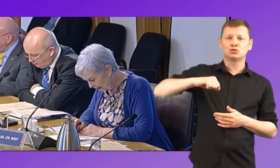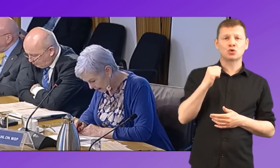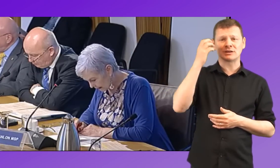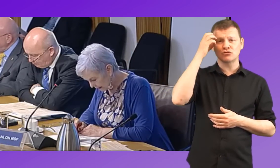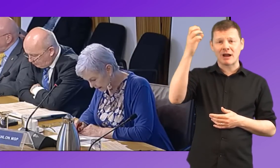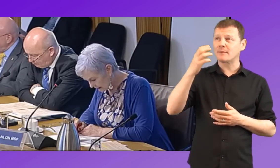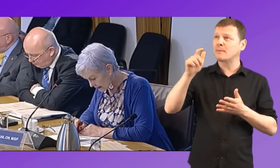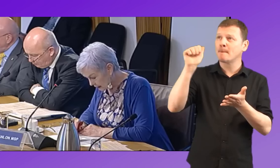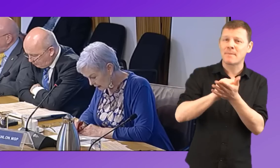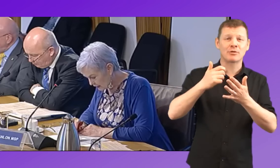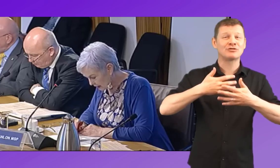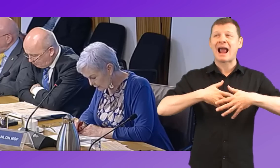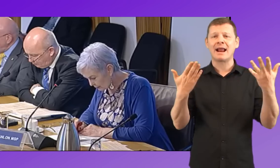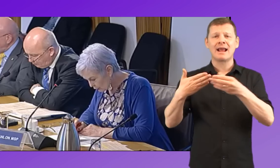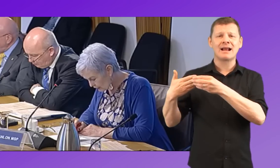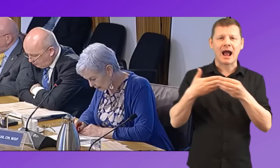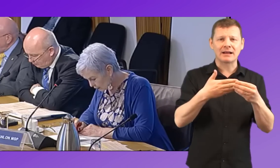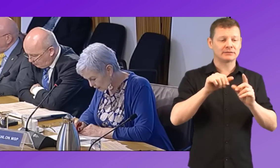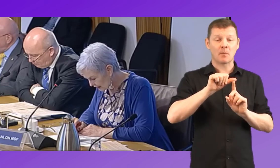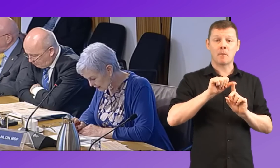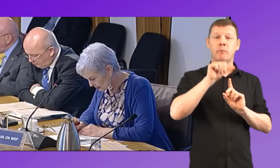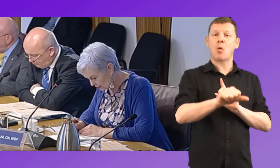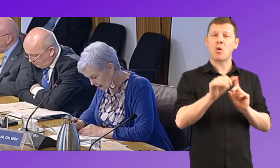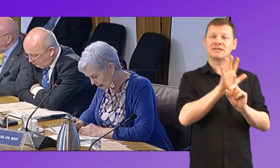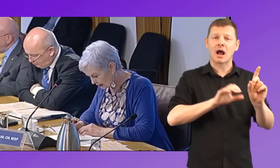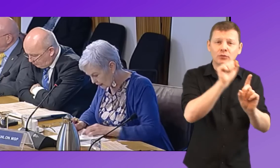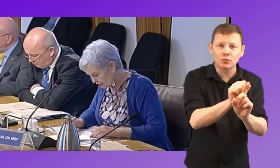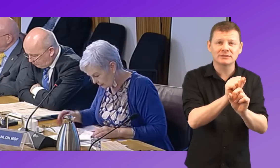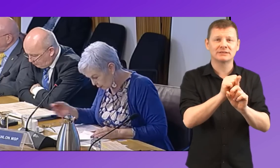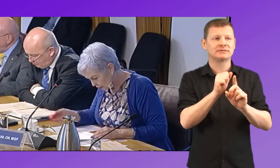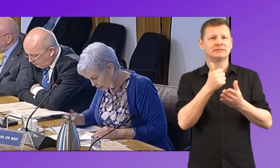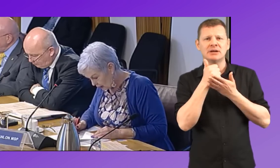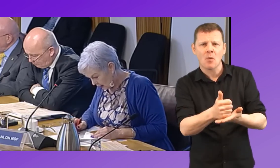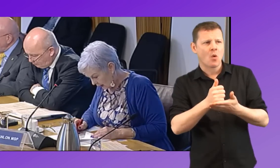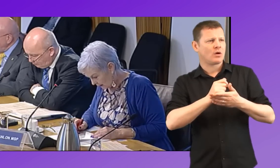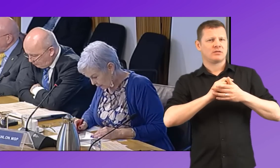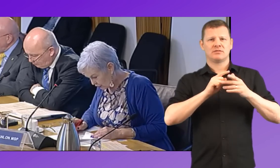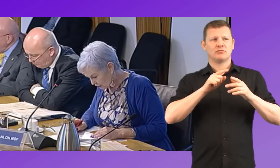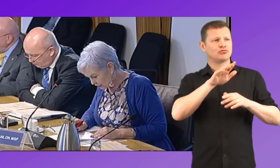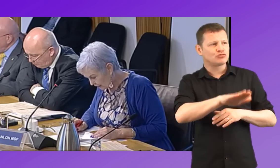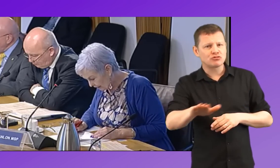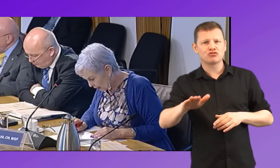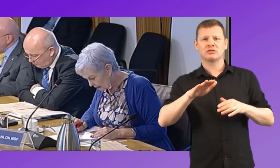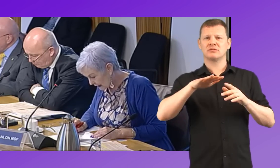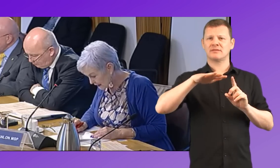any guidance in terms of post-diagnostic and subsequent early year support for children and families,